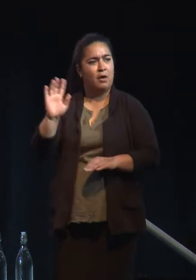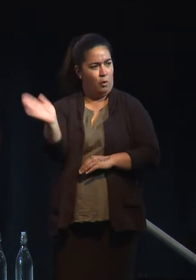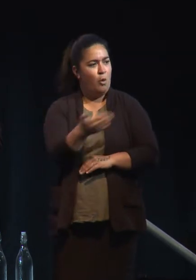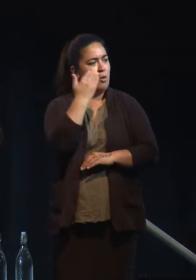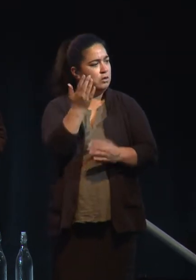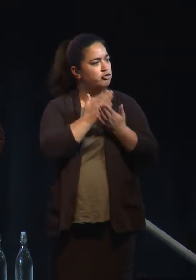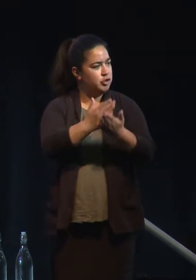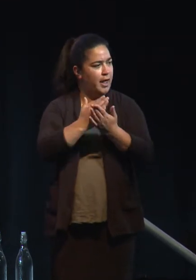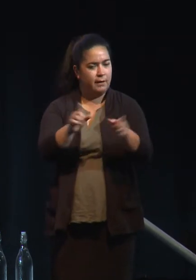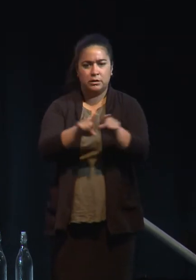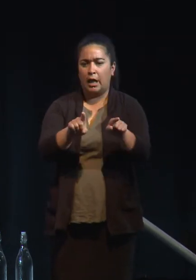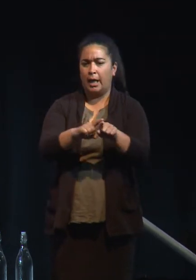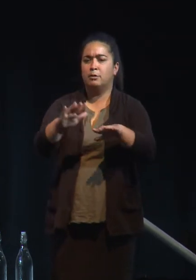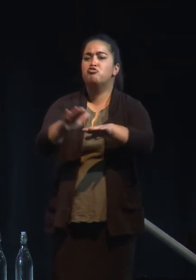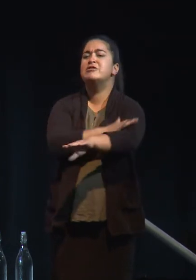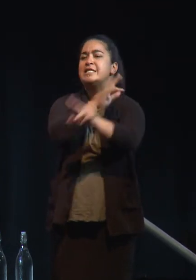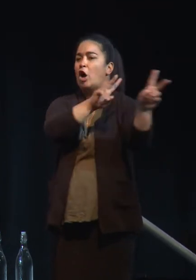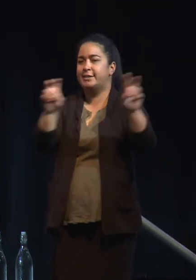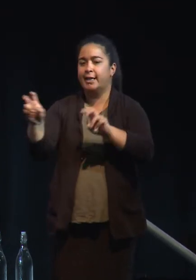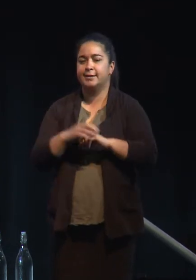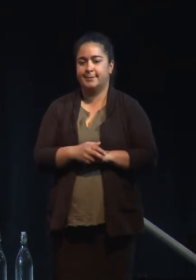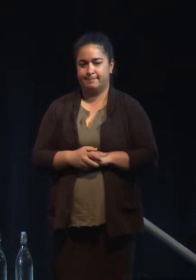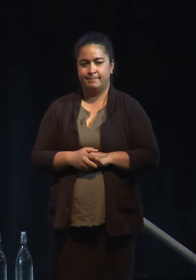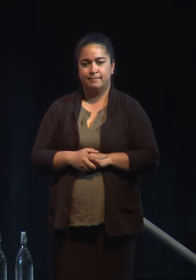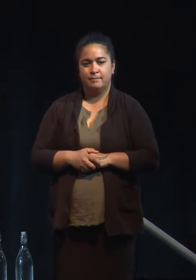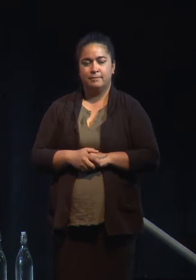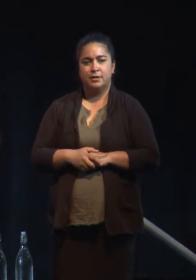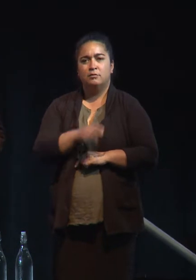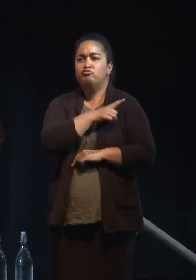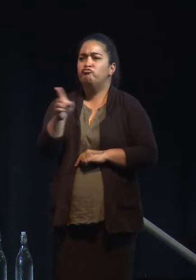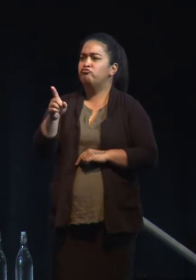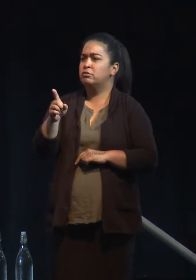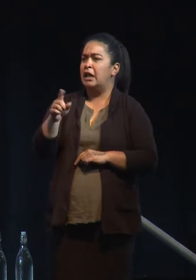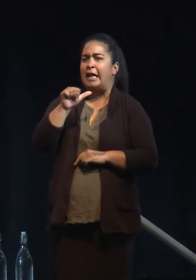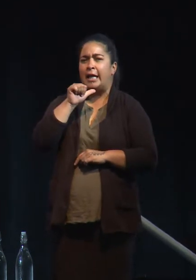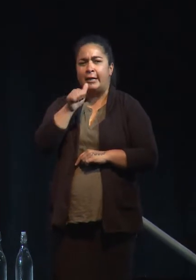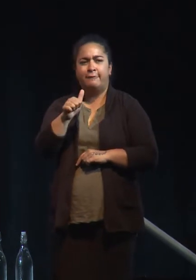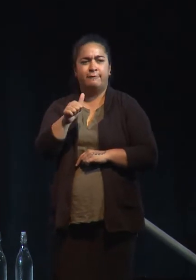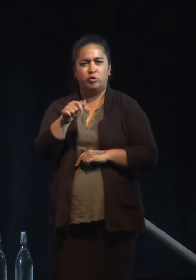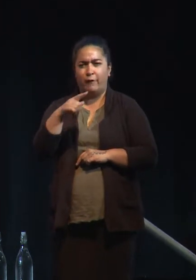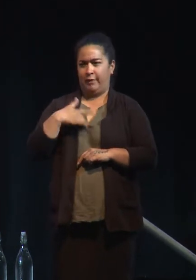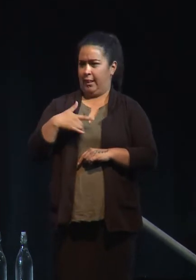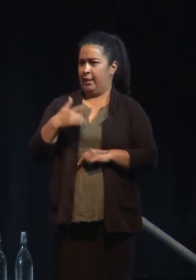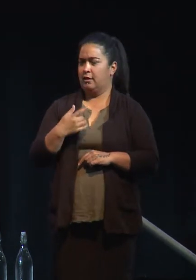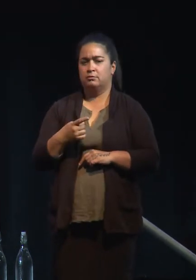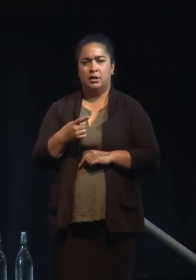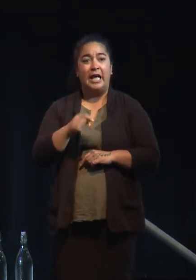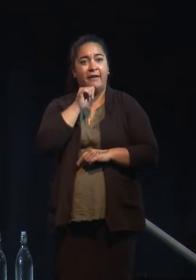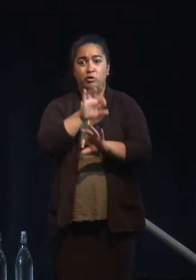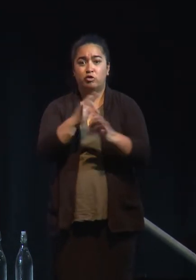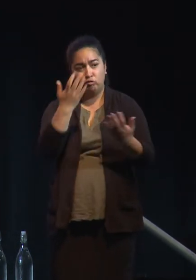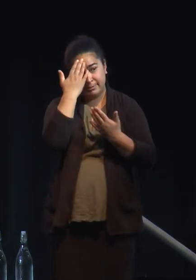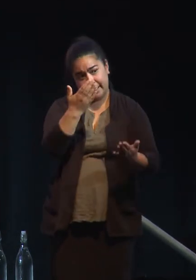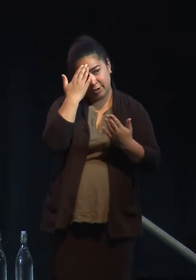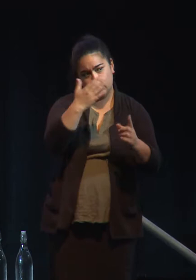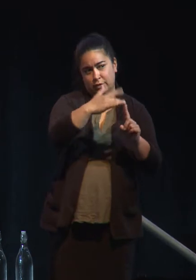And we believe that if you don't appreciate and love and honor nature, how are you going to fight for that which you